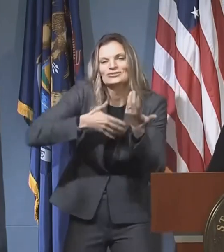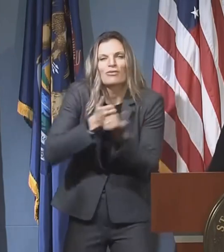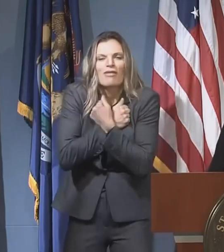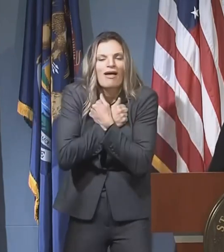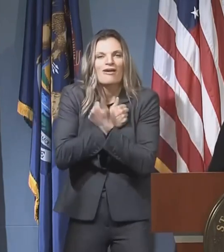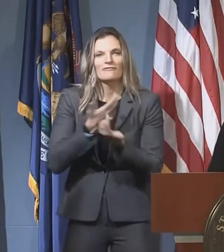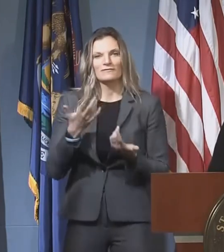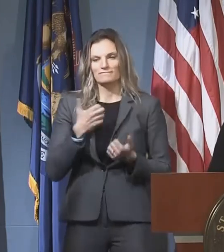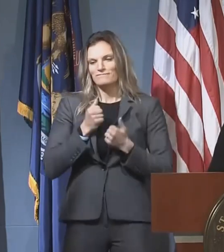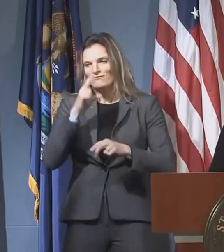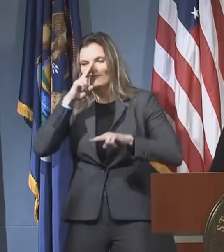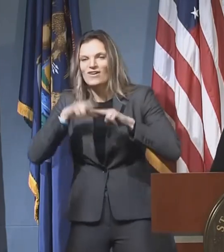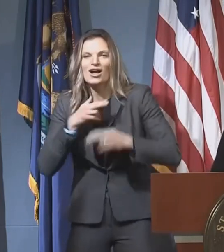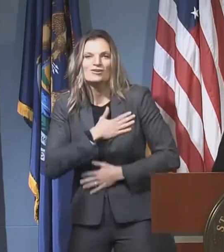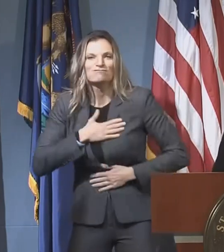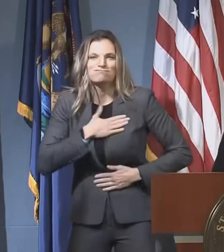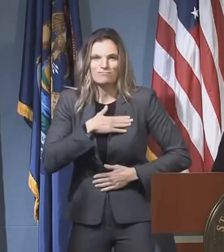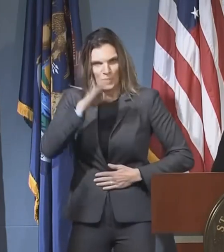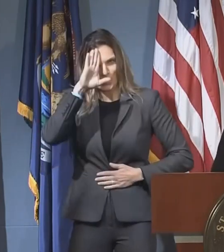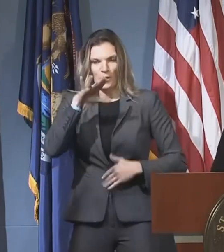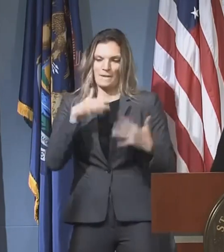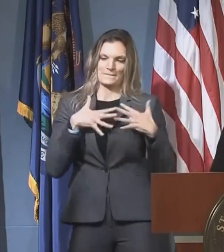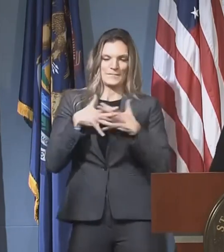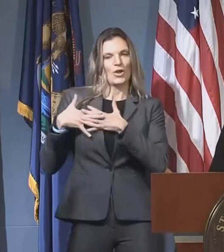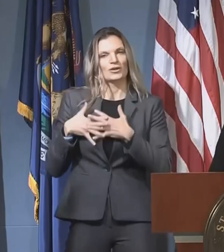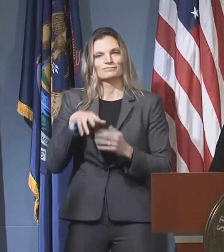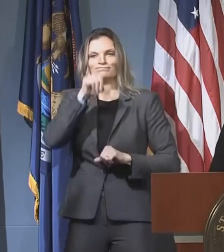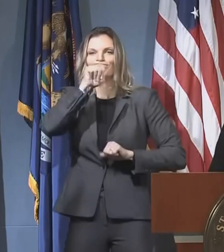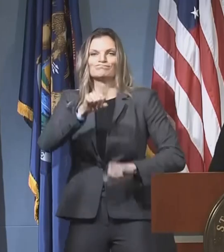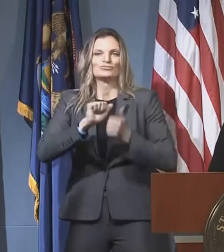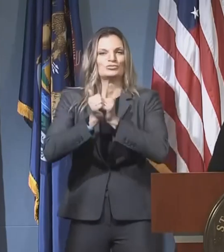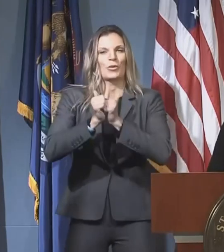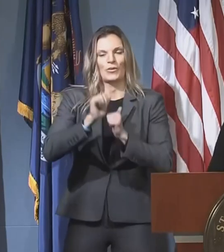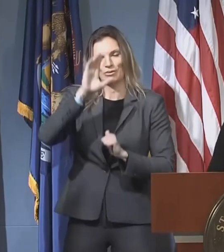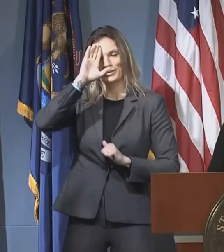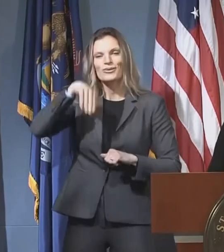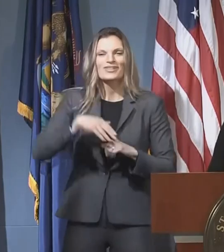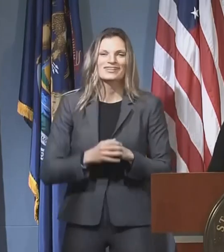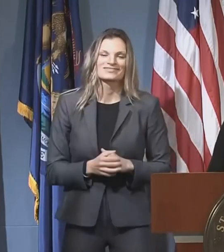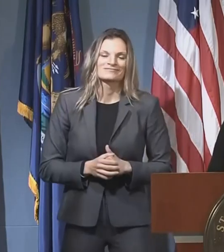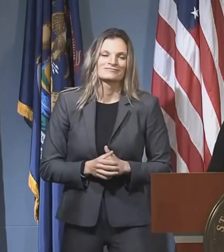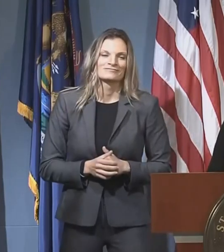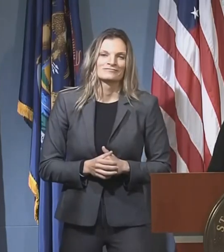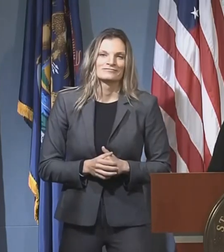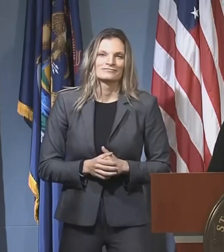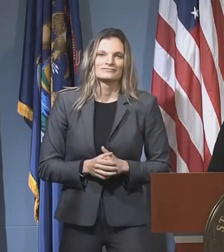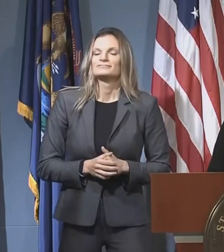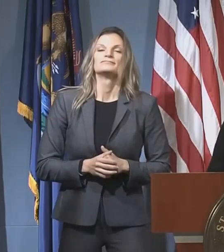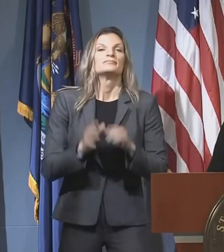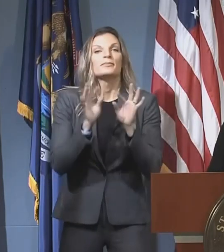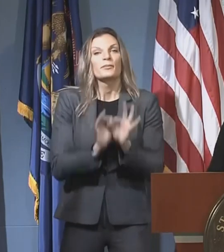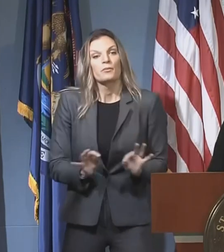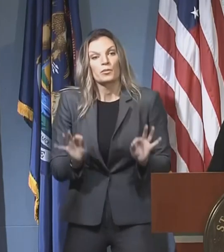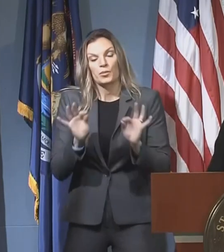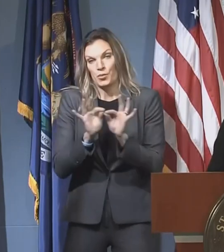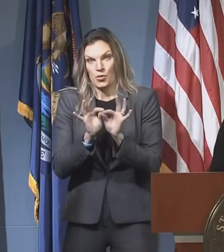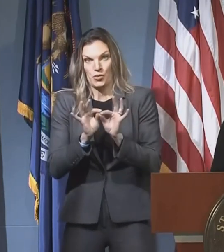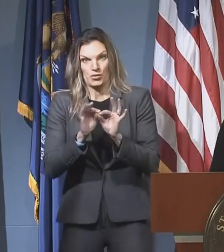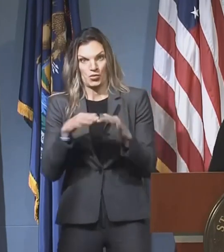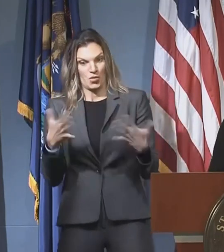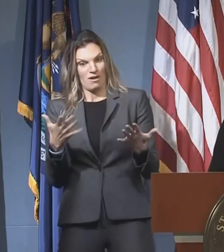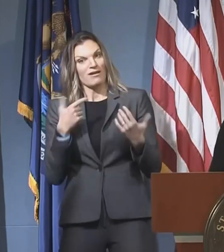healthy fun as an American pastime. And yet I know that it's important that we can